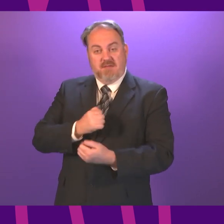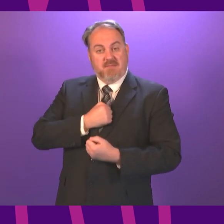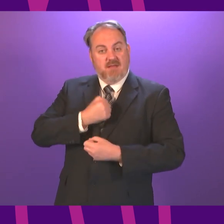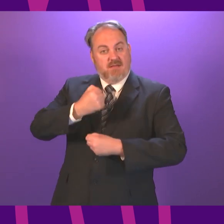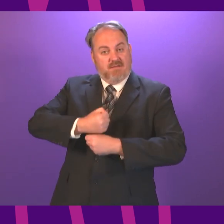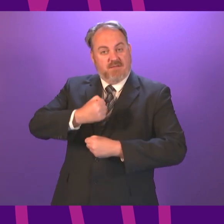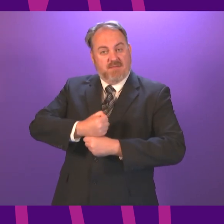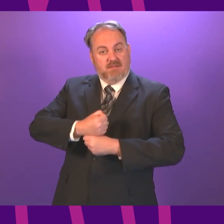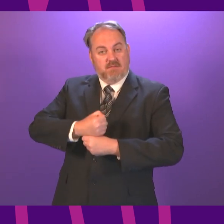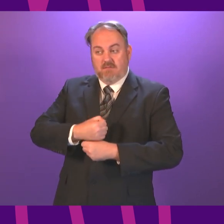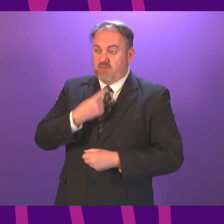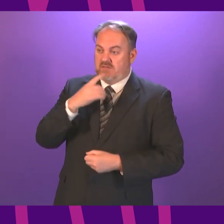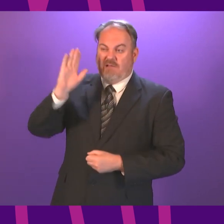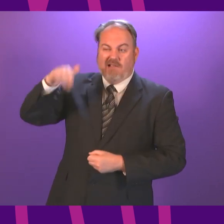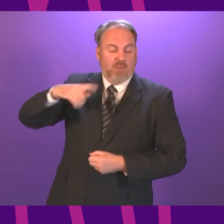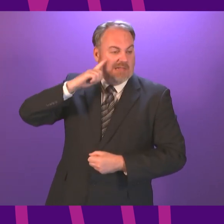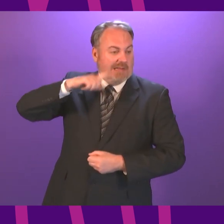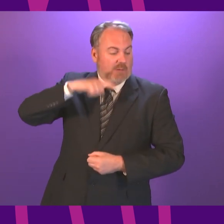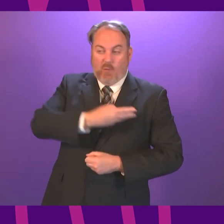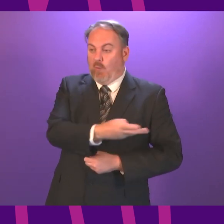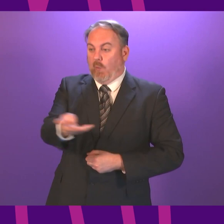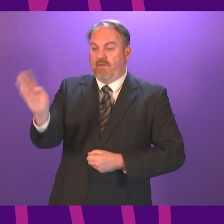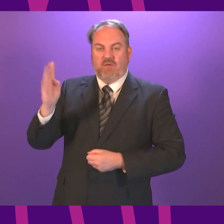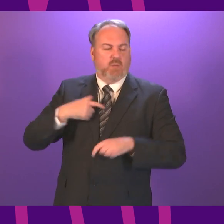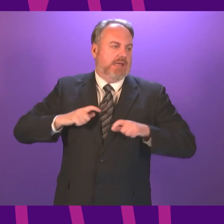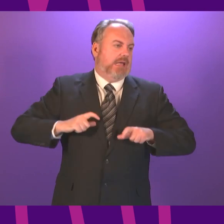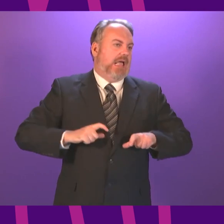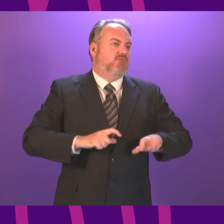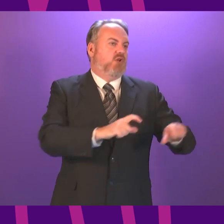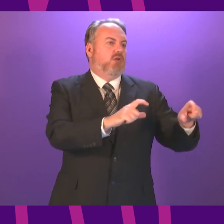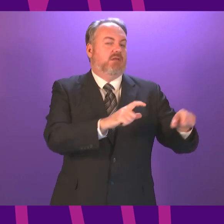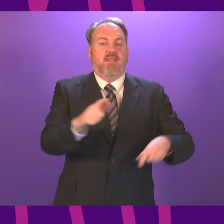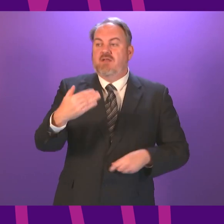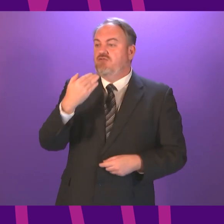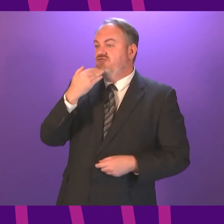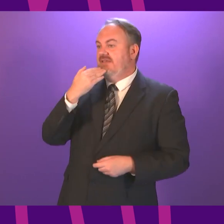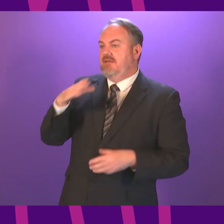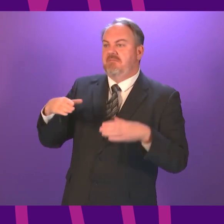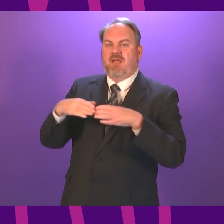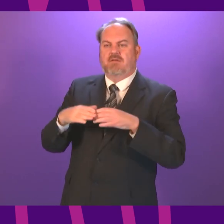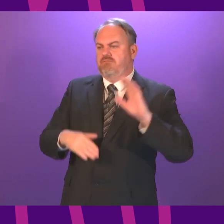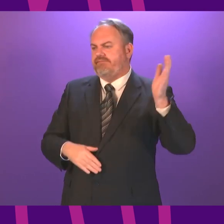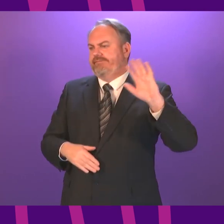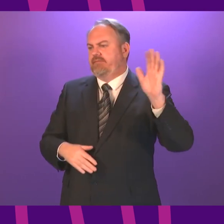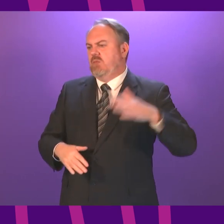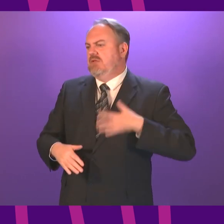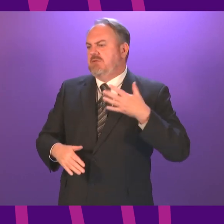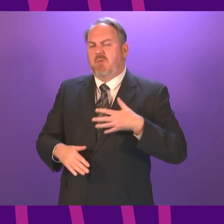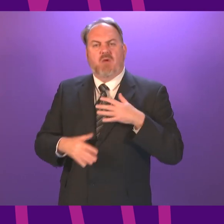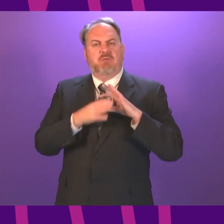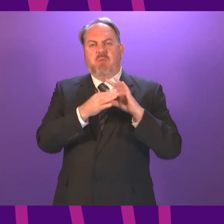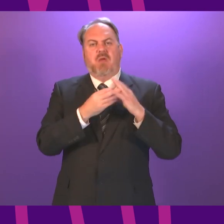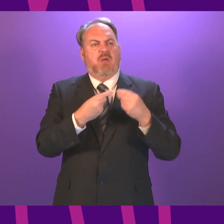decide to simply govern alone as we did in the last parliament and the Greens would have been justified in saying we don't want to have any more formal